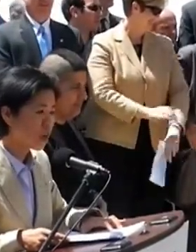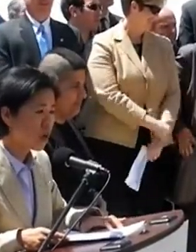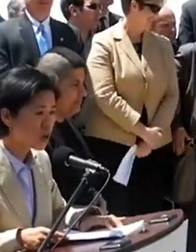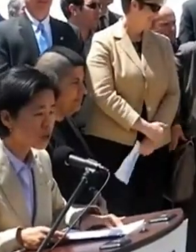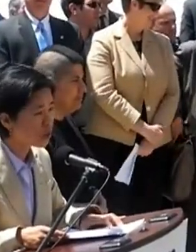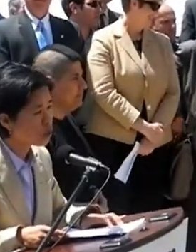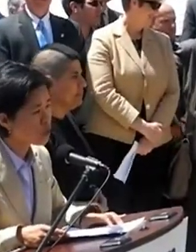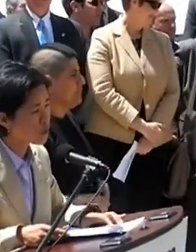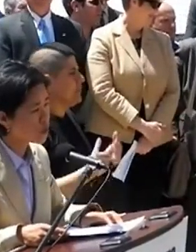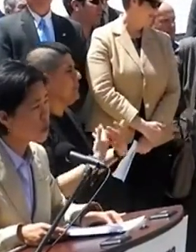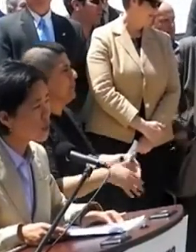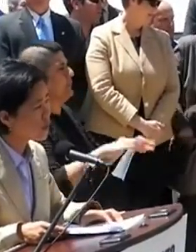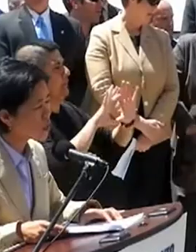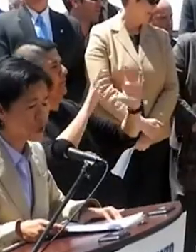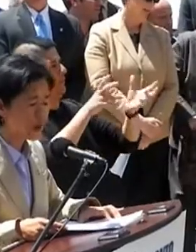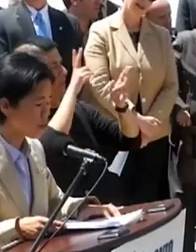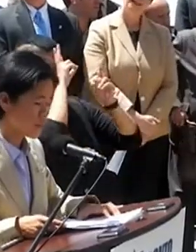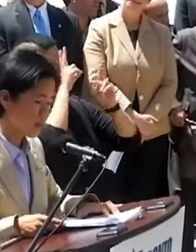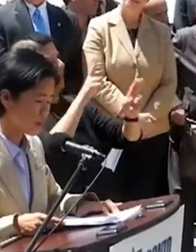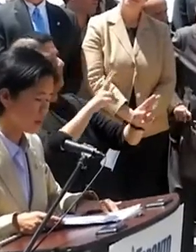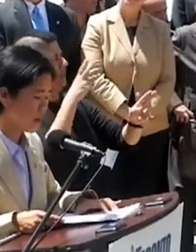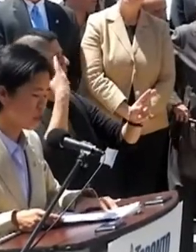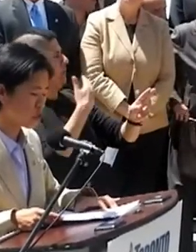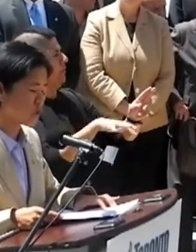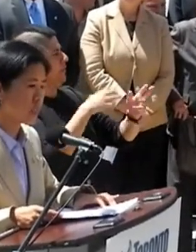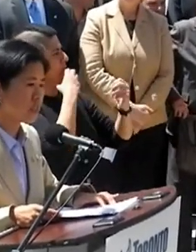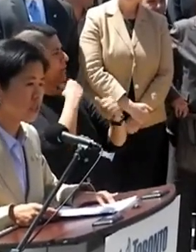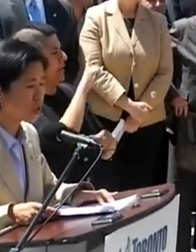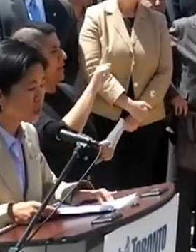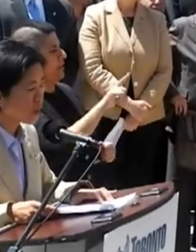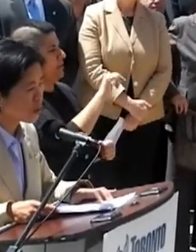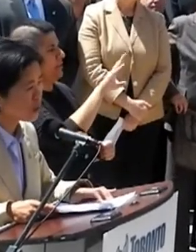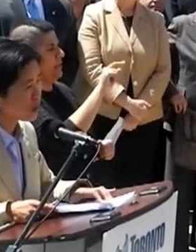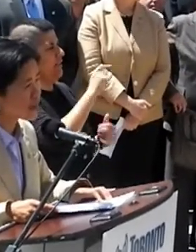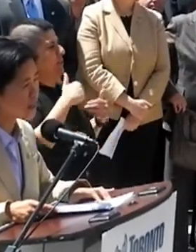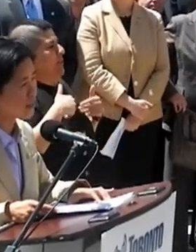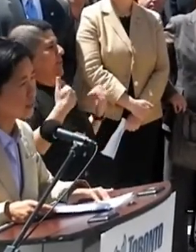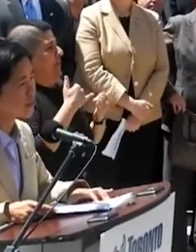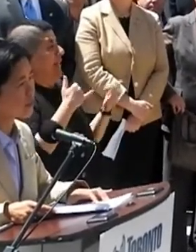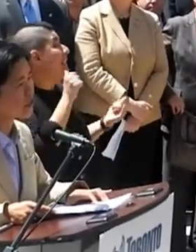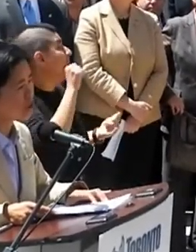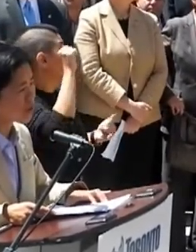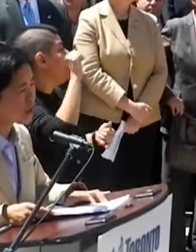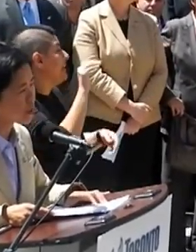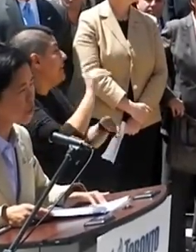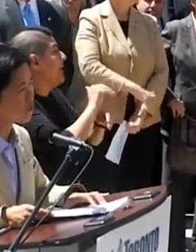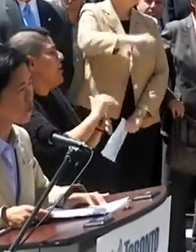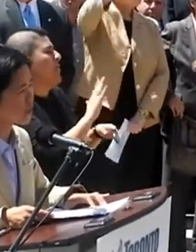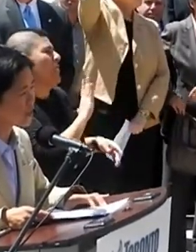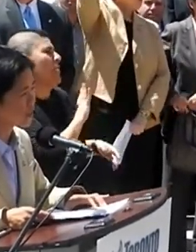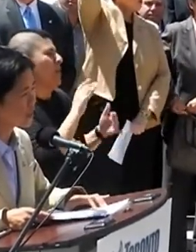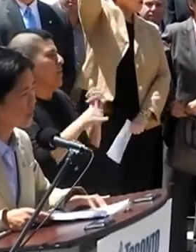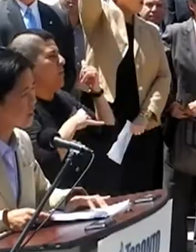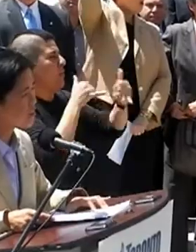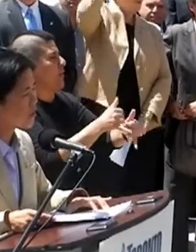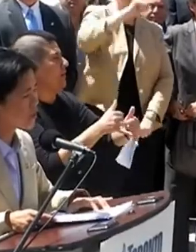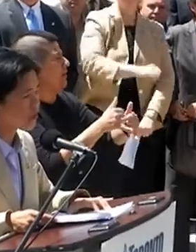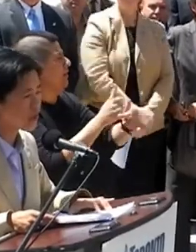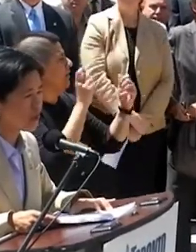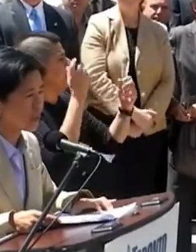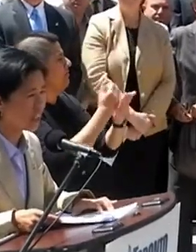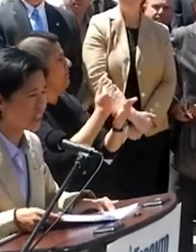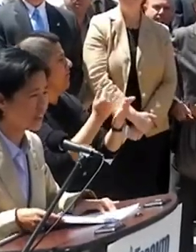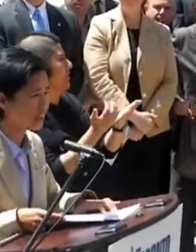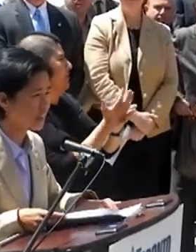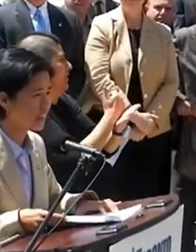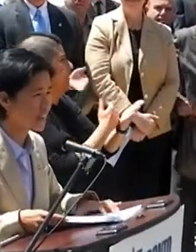The Honoured Group is no other than the LGBT Youth Line, who last night held an extraordinary award fundraiser for